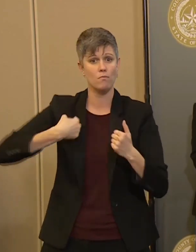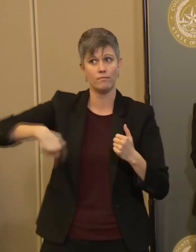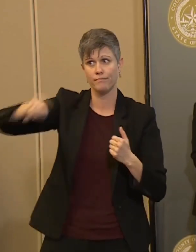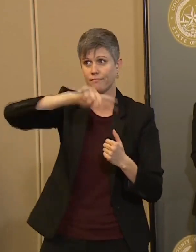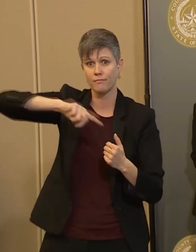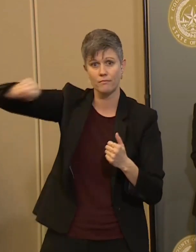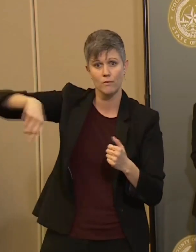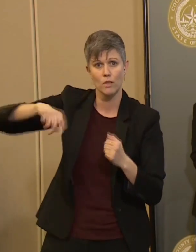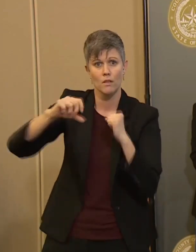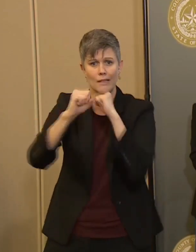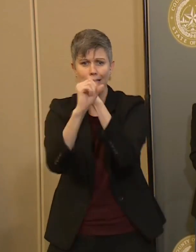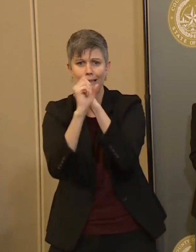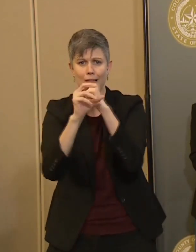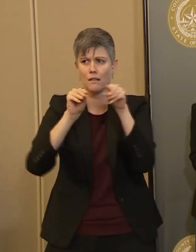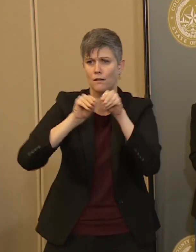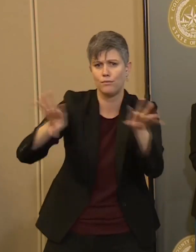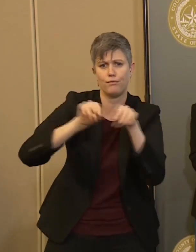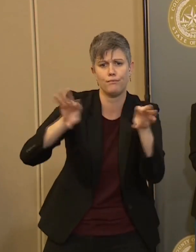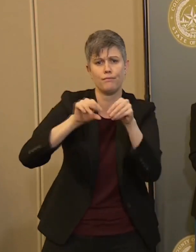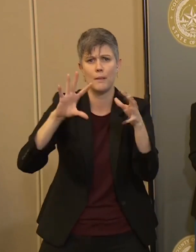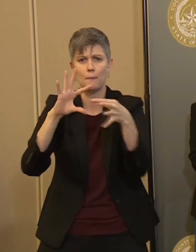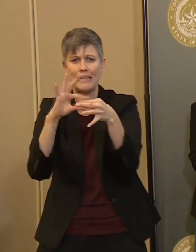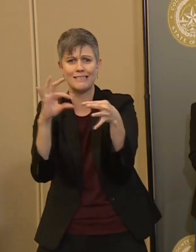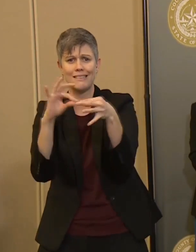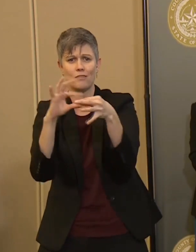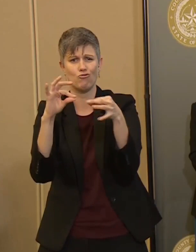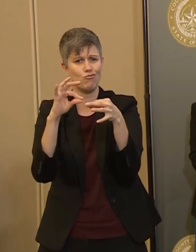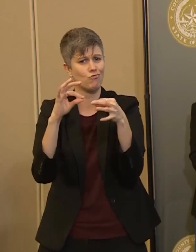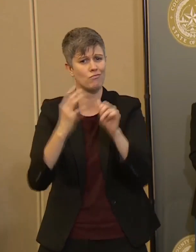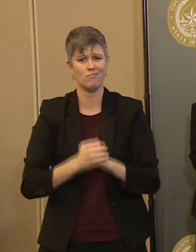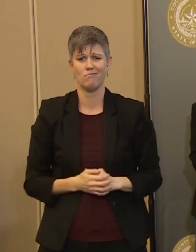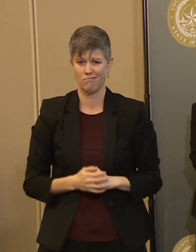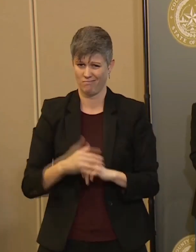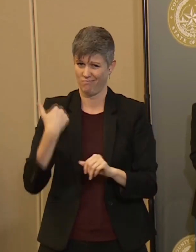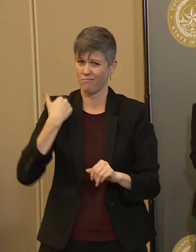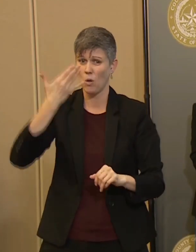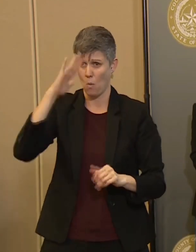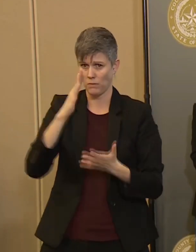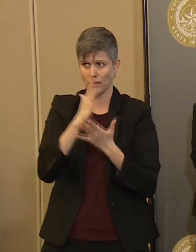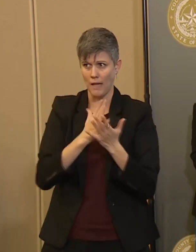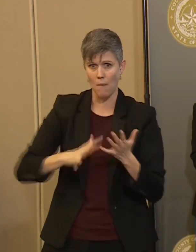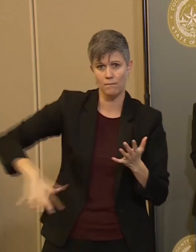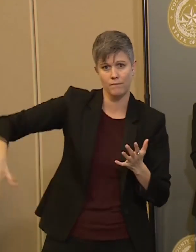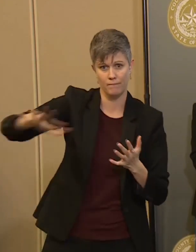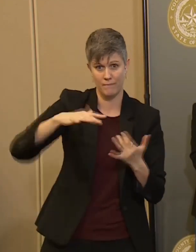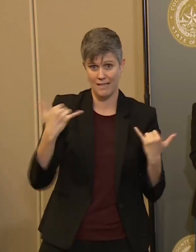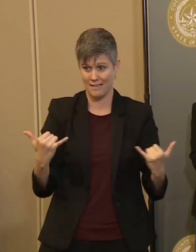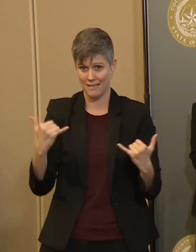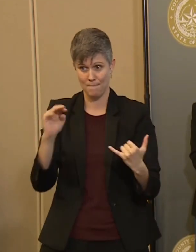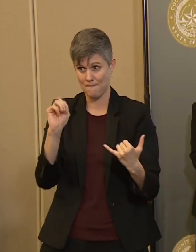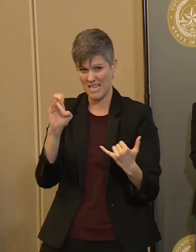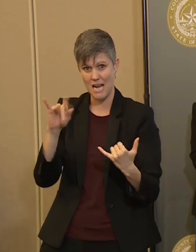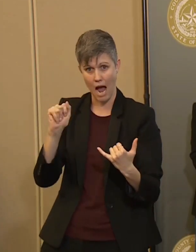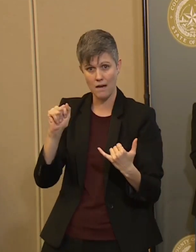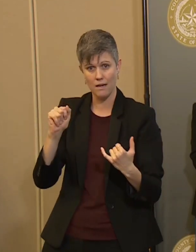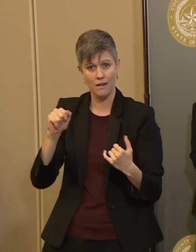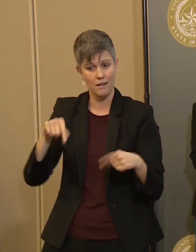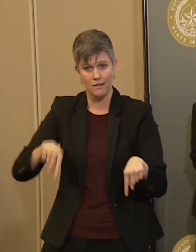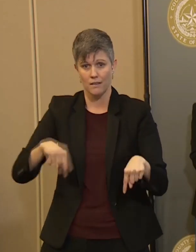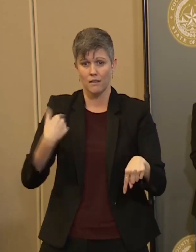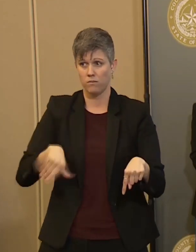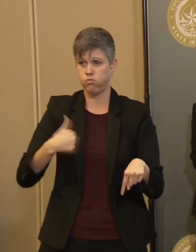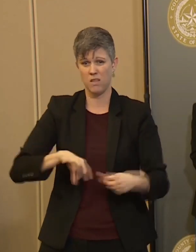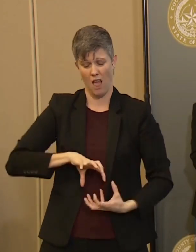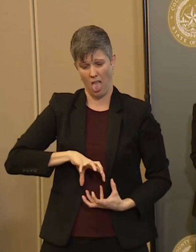to help us tell the good story. I even know for some of you that are in the media outlets, this can be a turbulent time